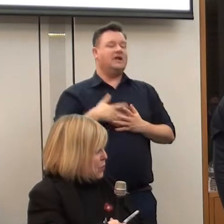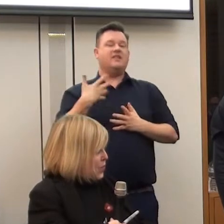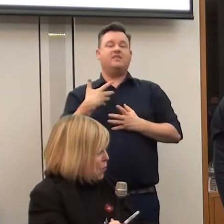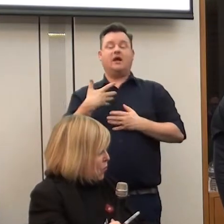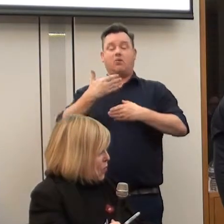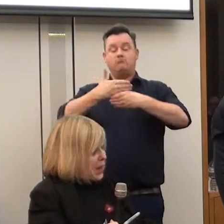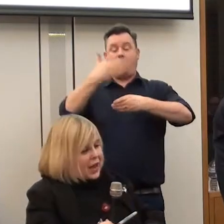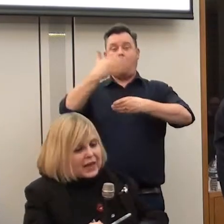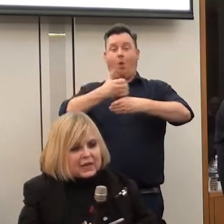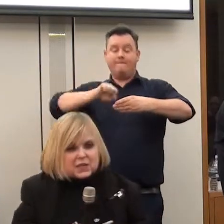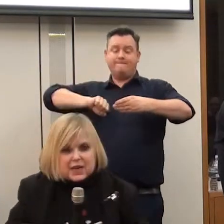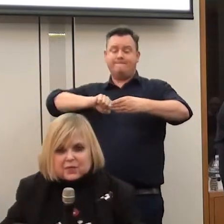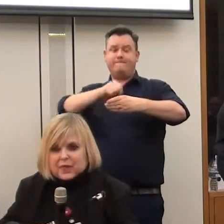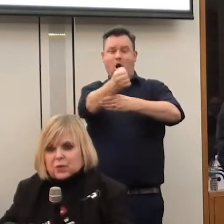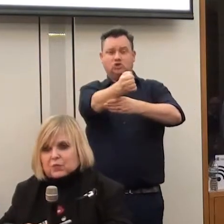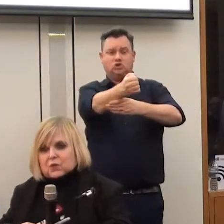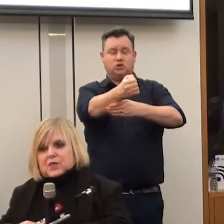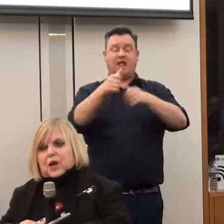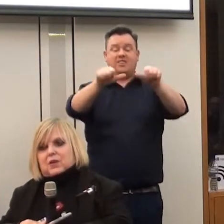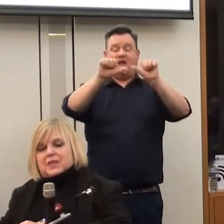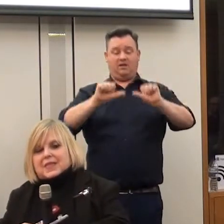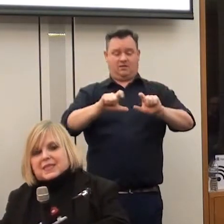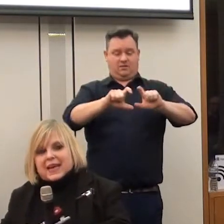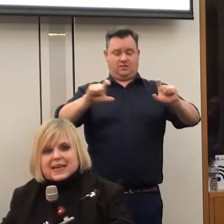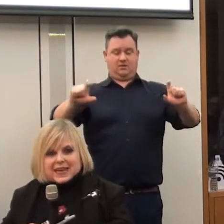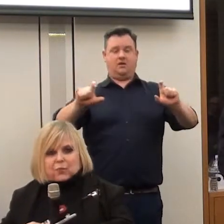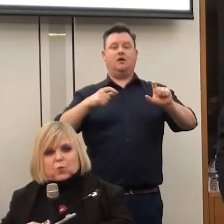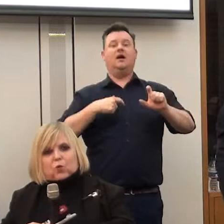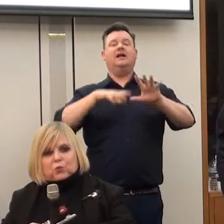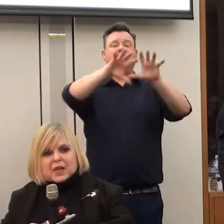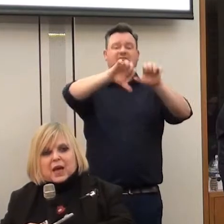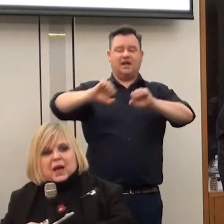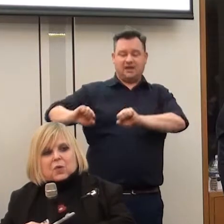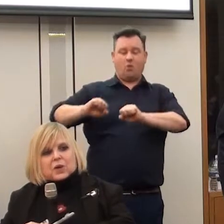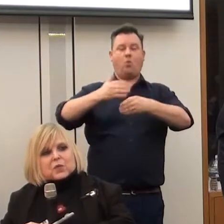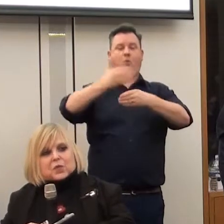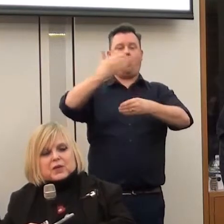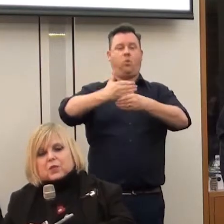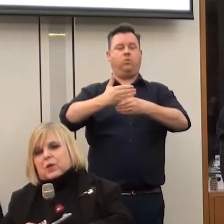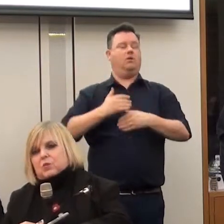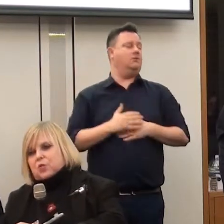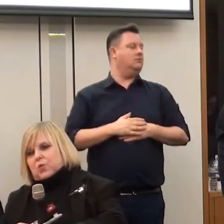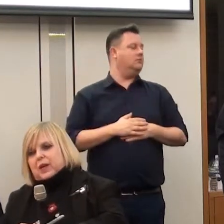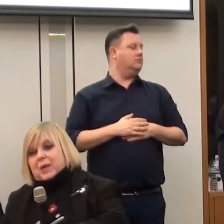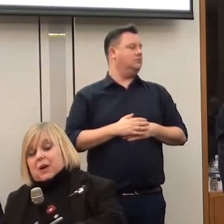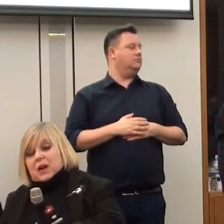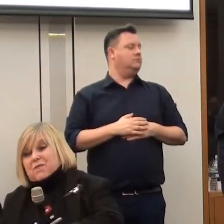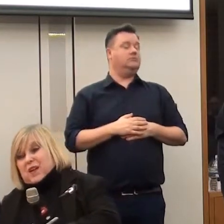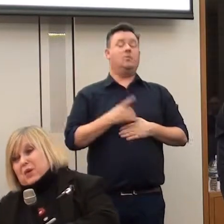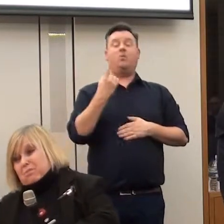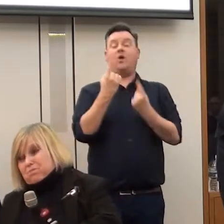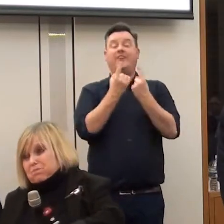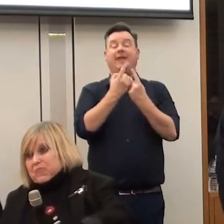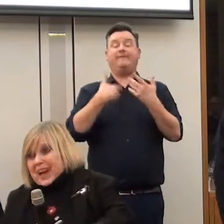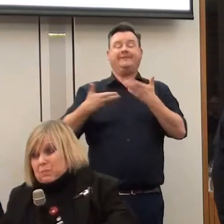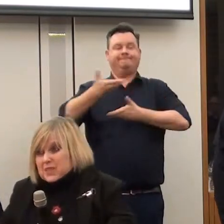through a brick wall. And underneath it, we've got the slogan that says, tear down the walls. And one of the things that we were talking about at